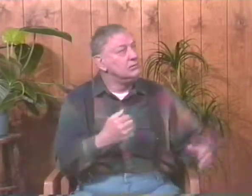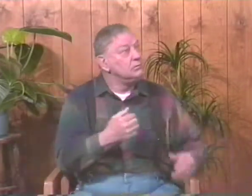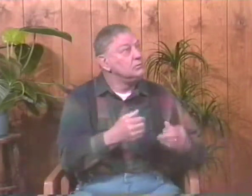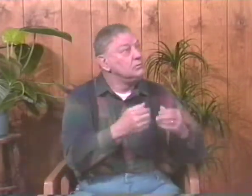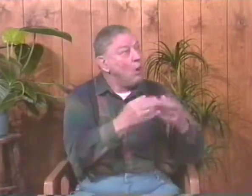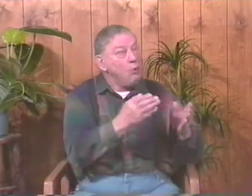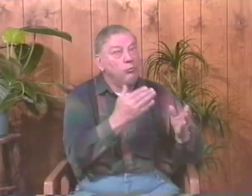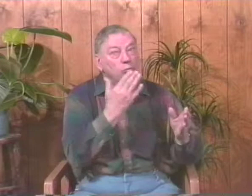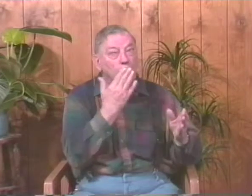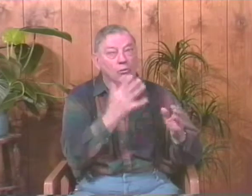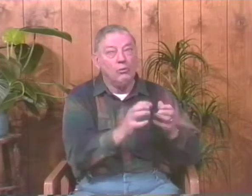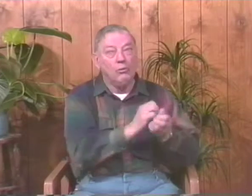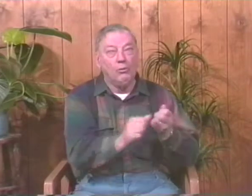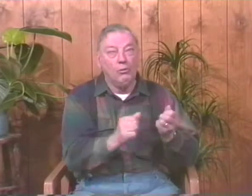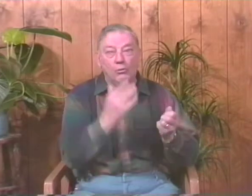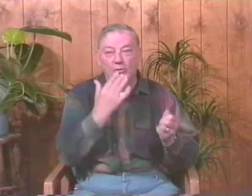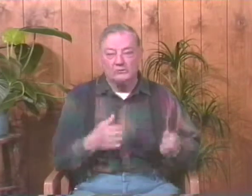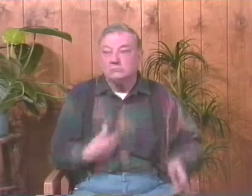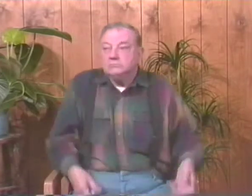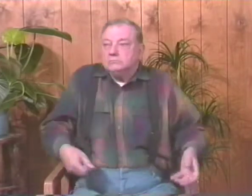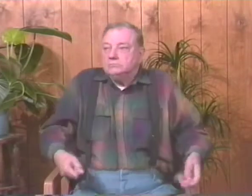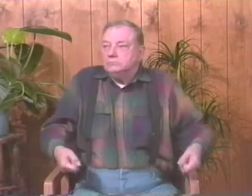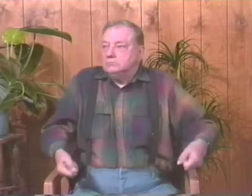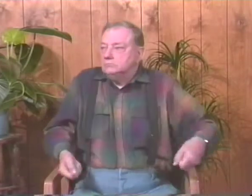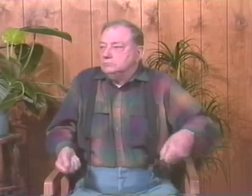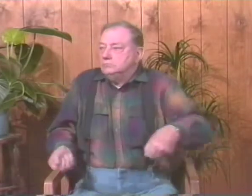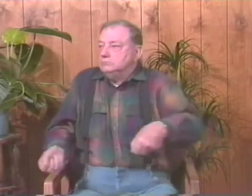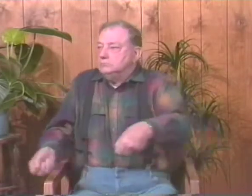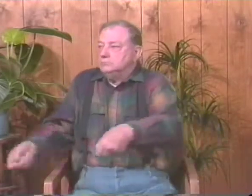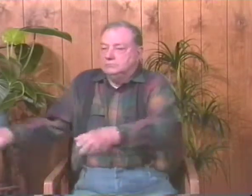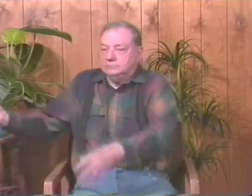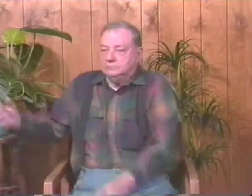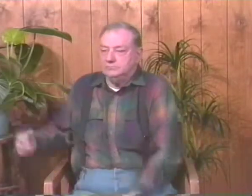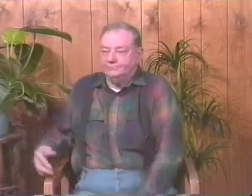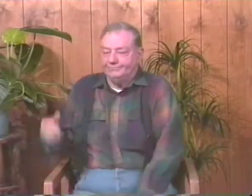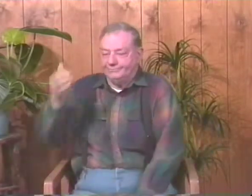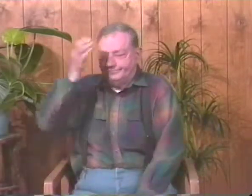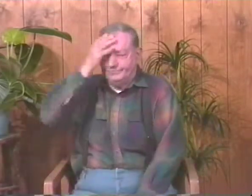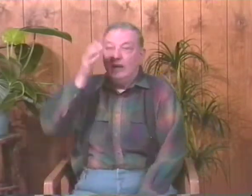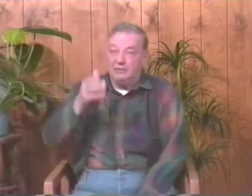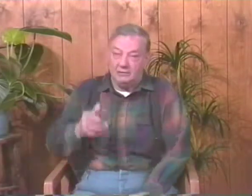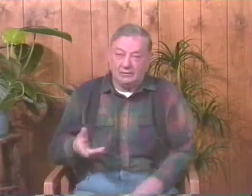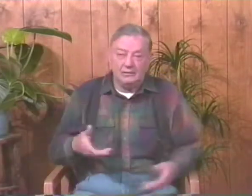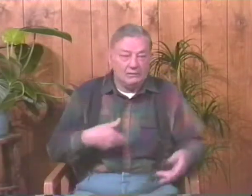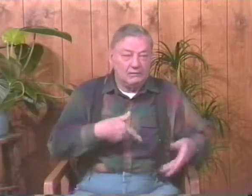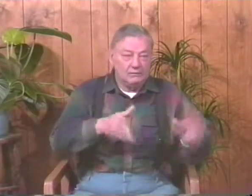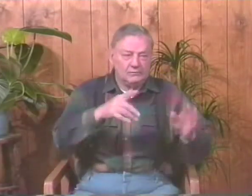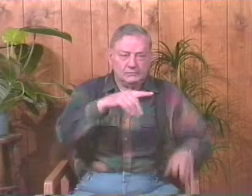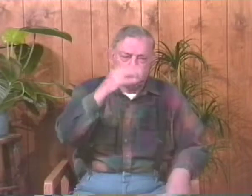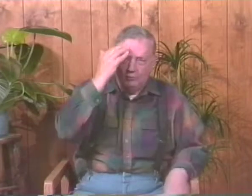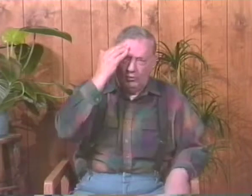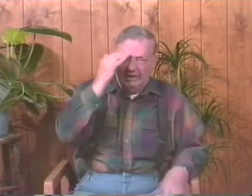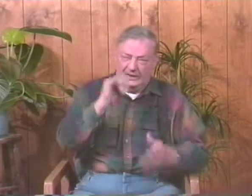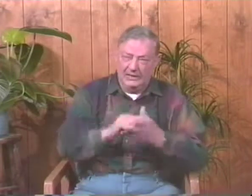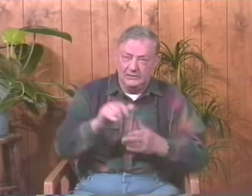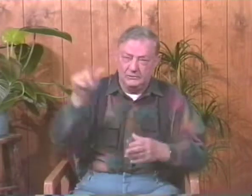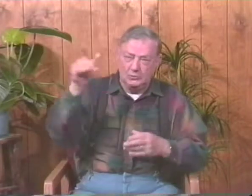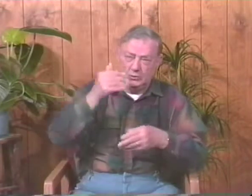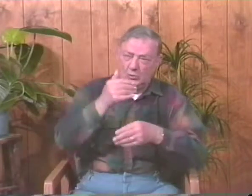threw it up there and broke the window. And so I turned around with my wheelbarrow and walked away, and I